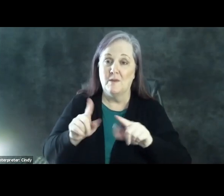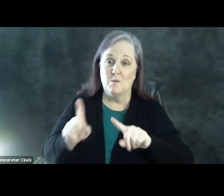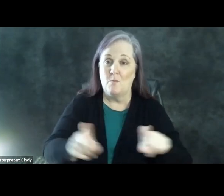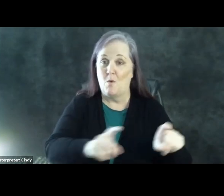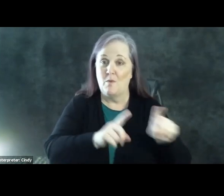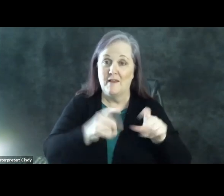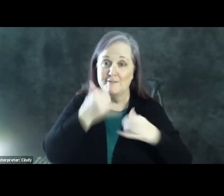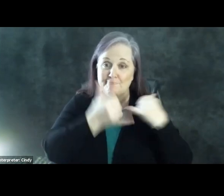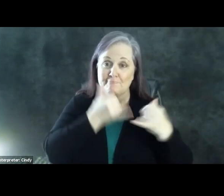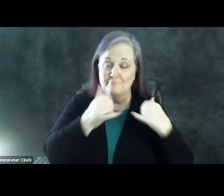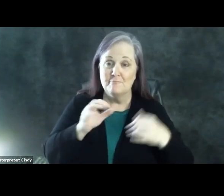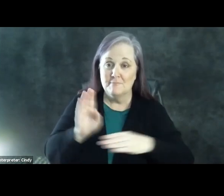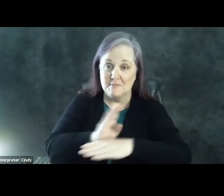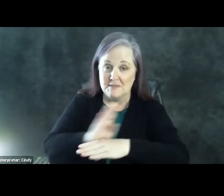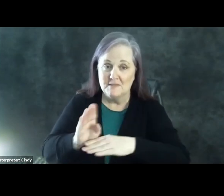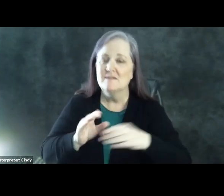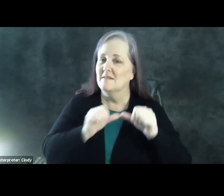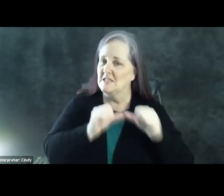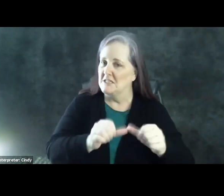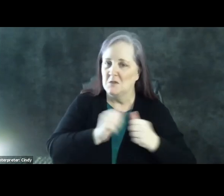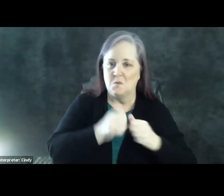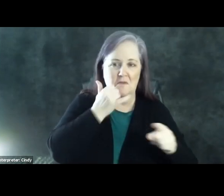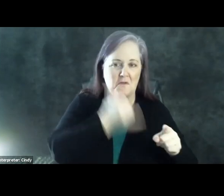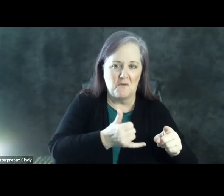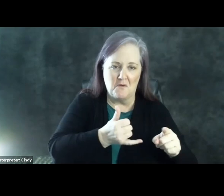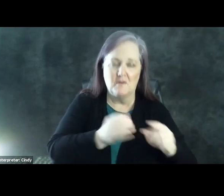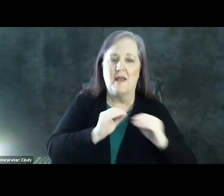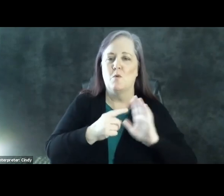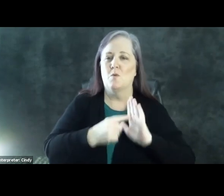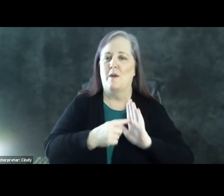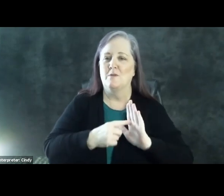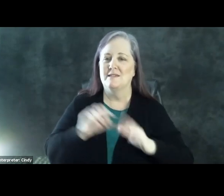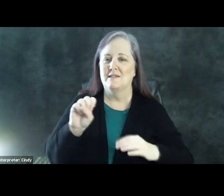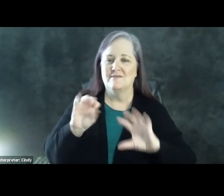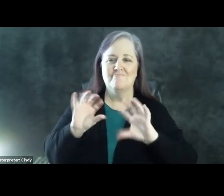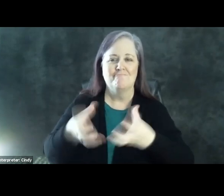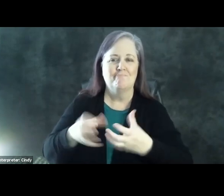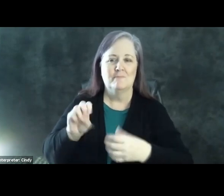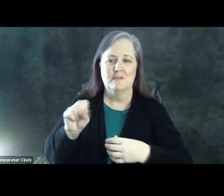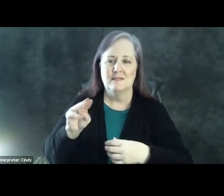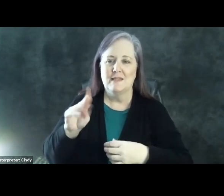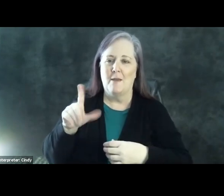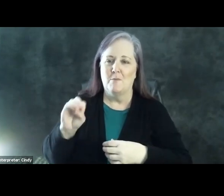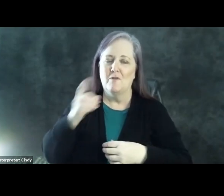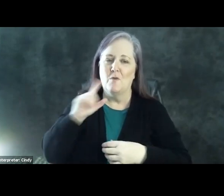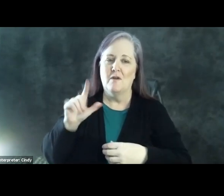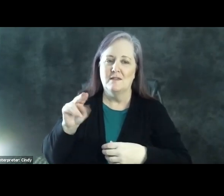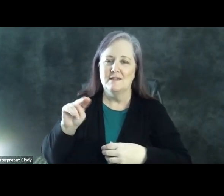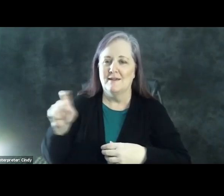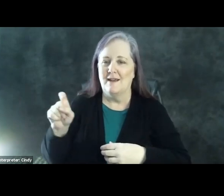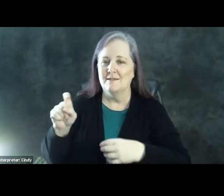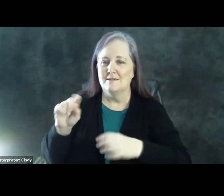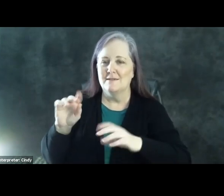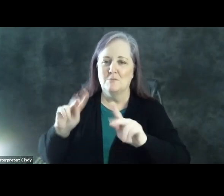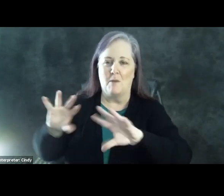to just go ahead and continue with the call and we get a more representative sample of the Latinx population. Also, we